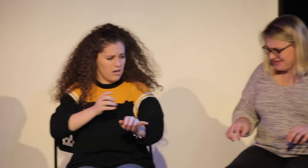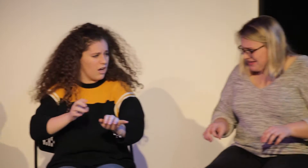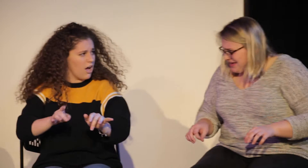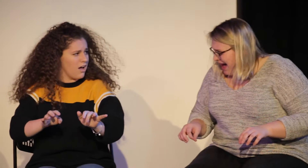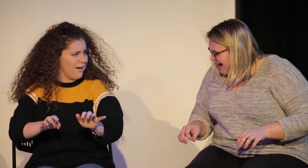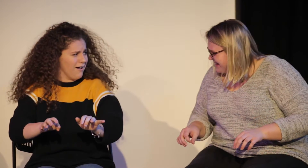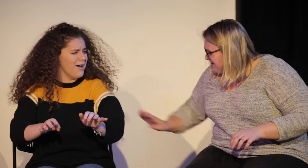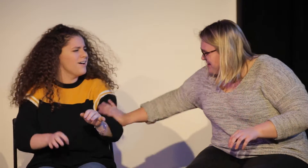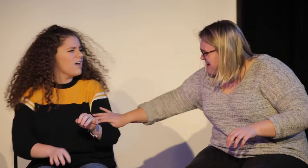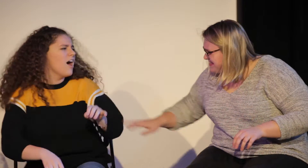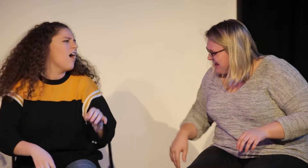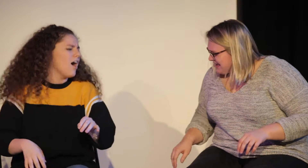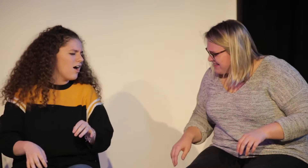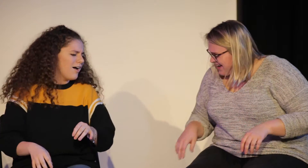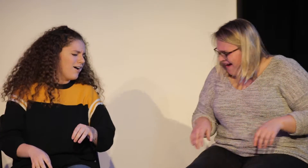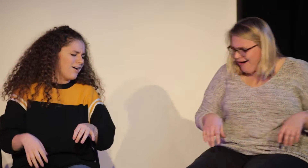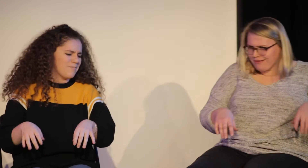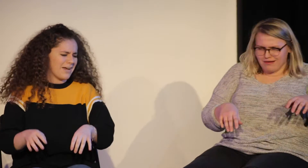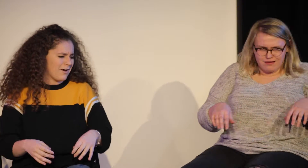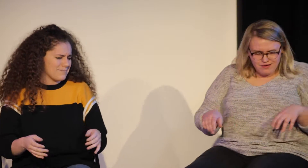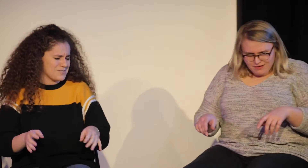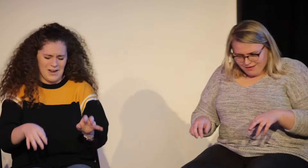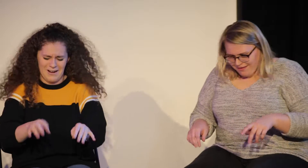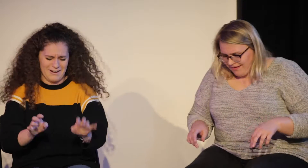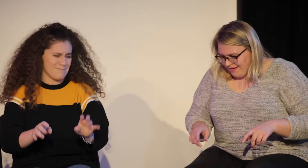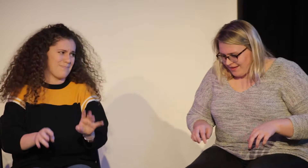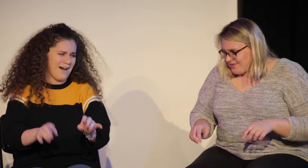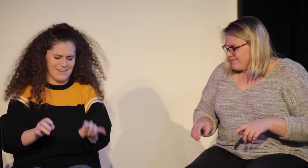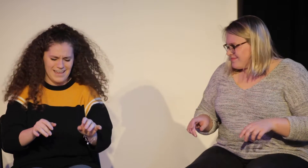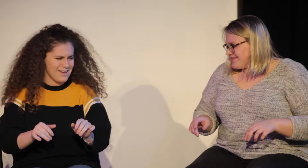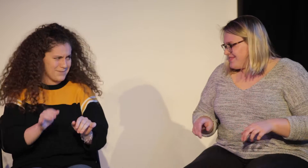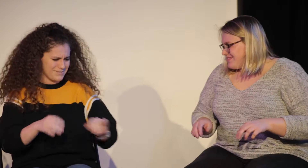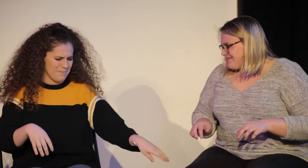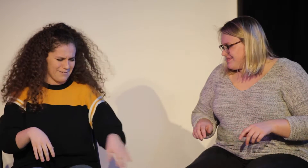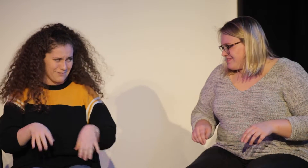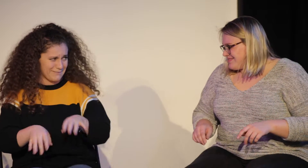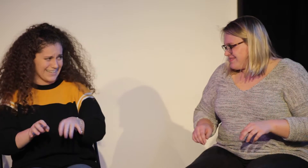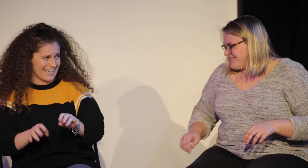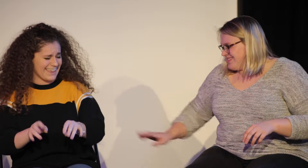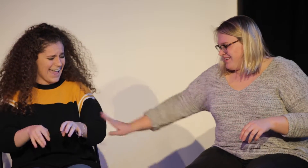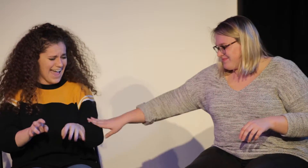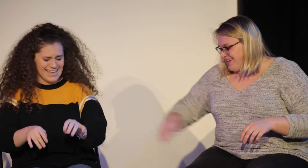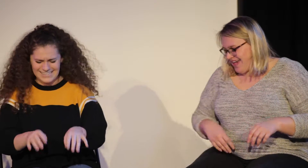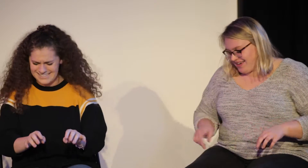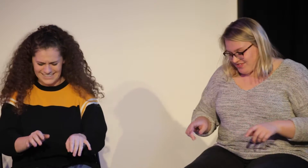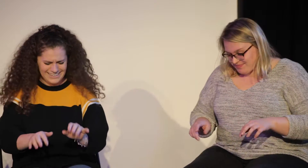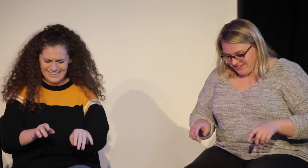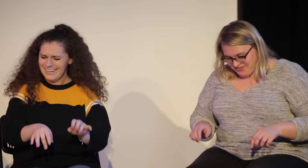Yo! Don't get me sick, you sicko! my god, I'm sorry. Don't make fun of me like that. Okay, I'm just messing